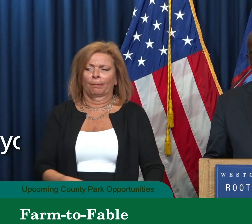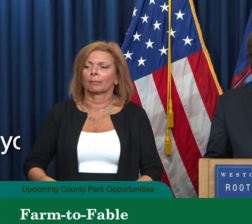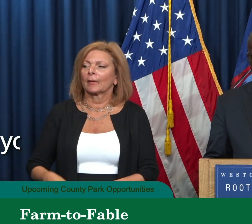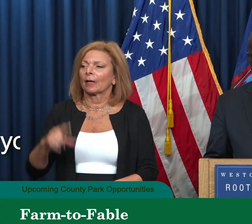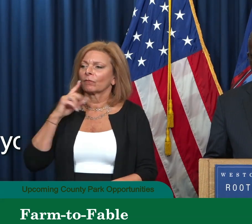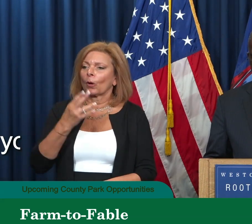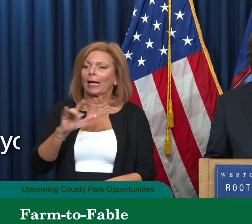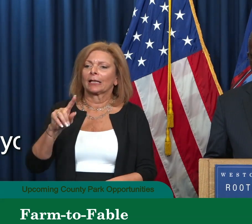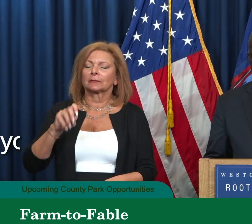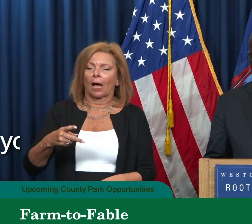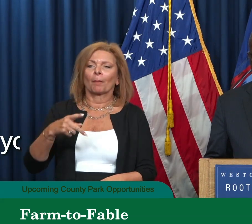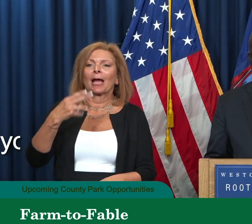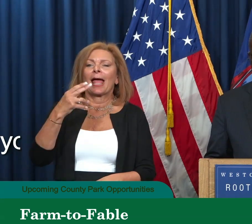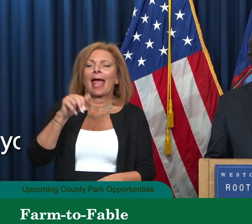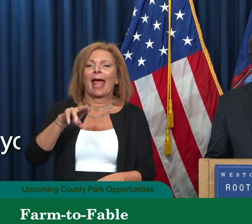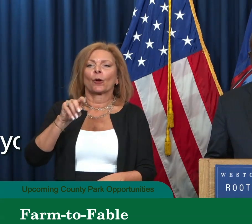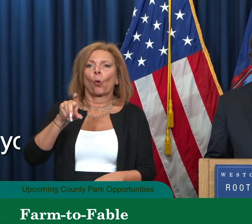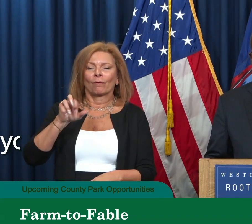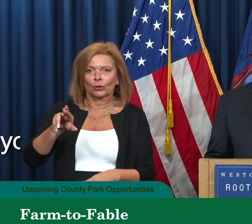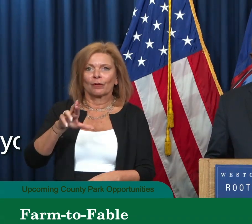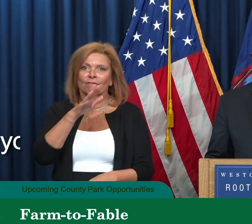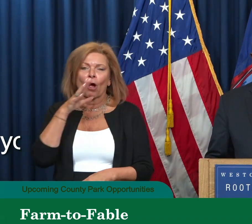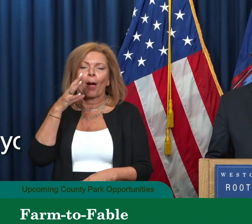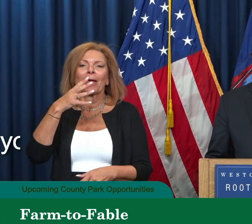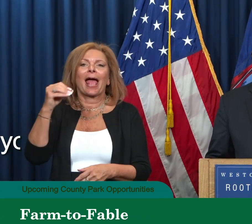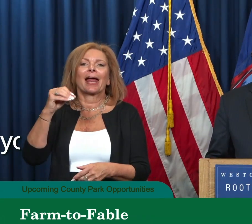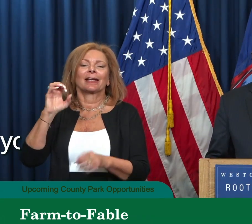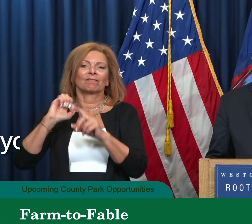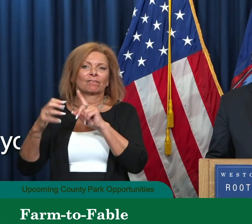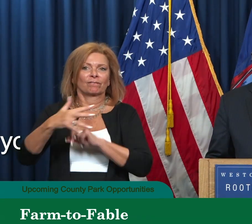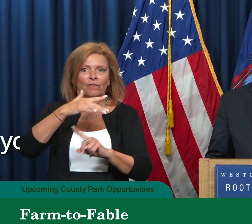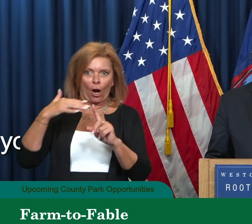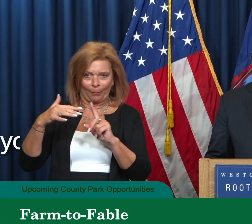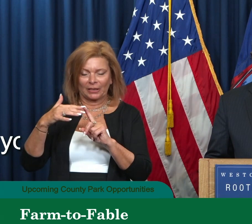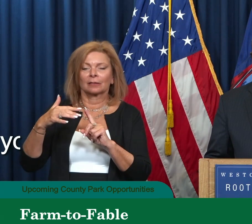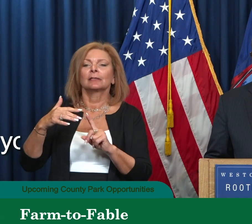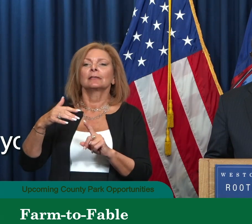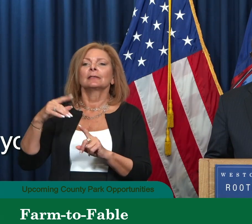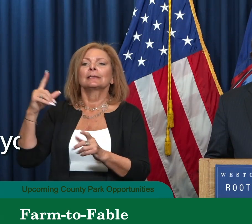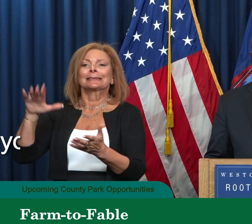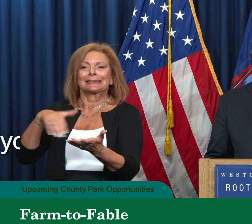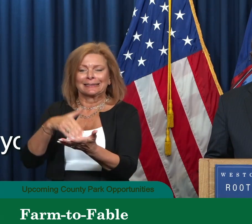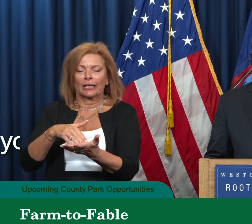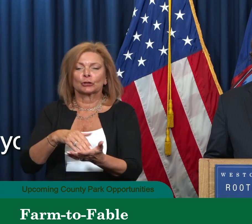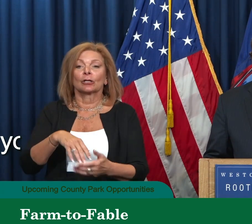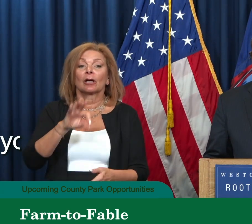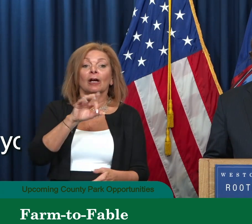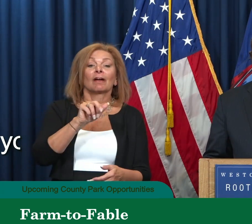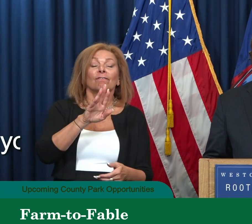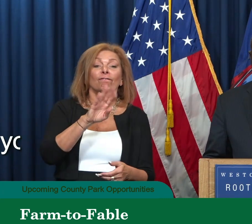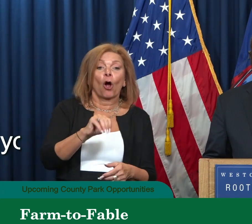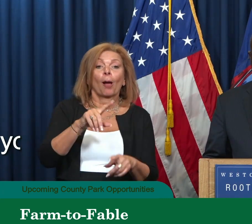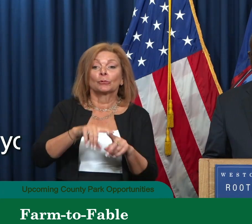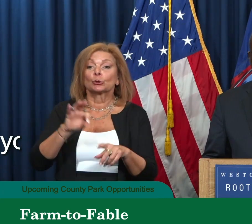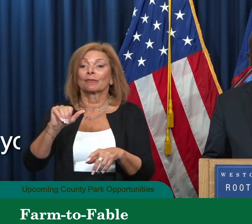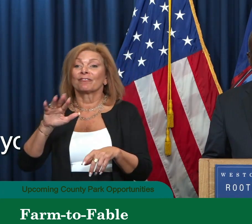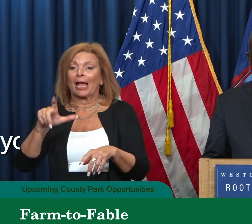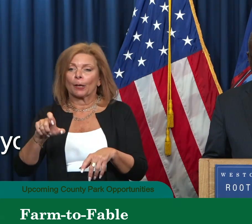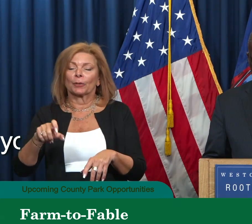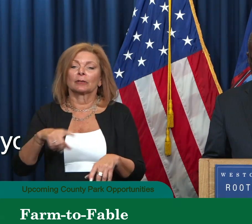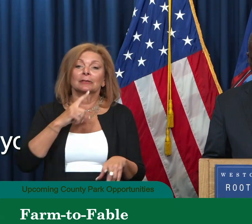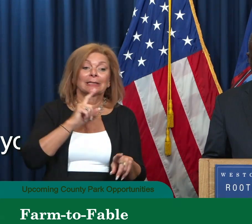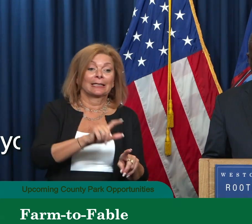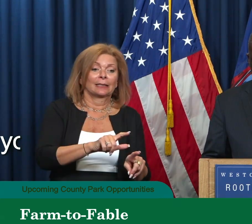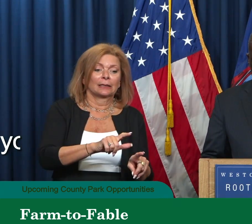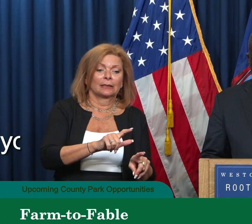the Hilltop Hanover Farm and Environmental Center Farm to Fable program. 10 to 11 from ages three